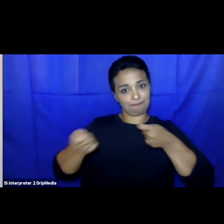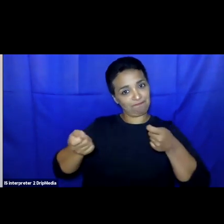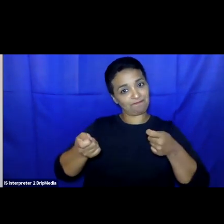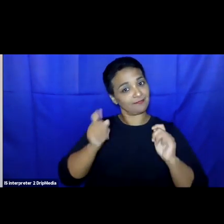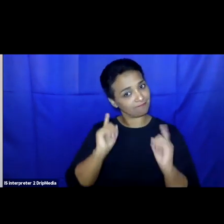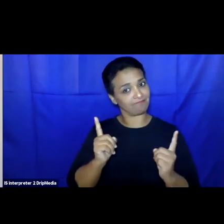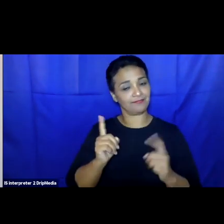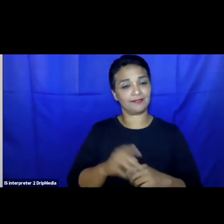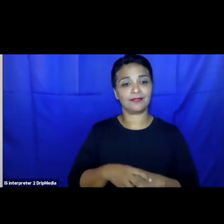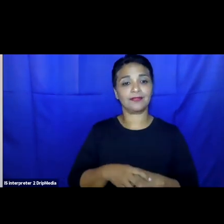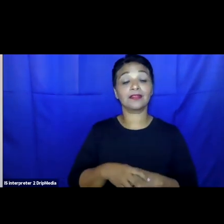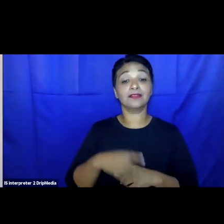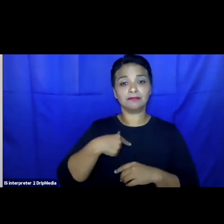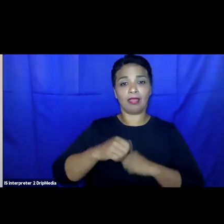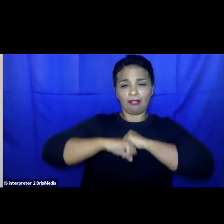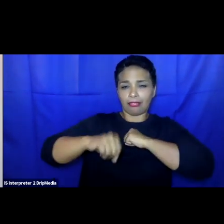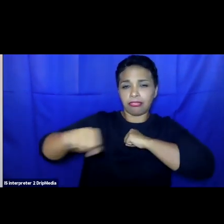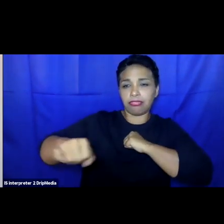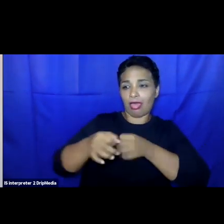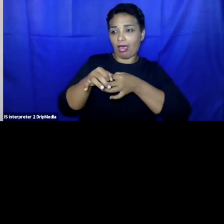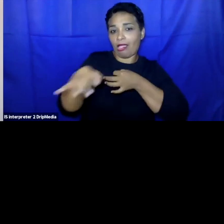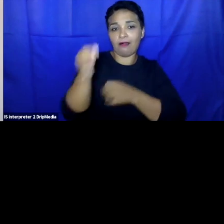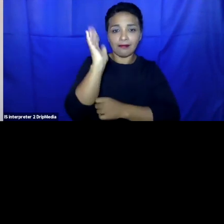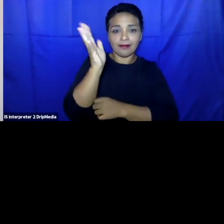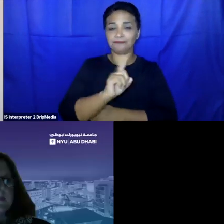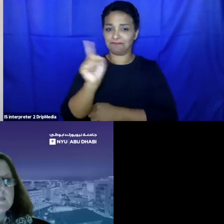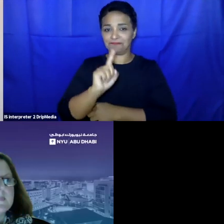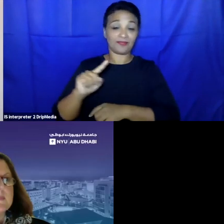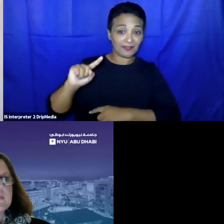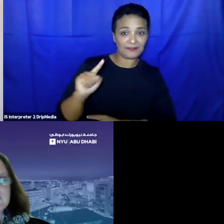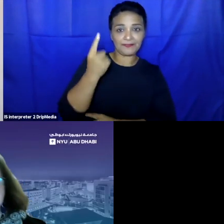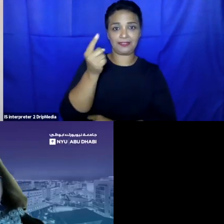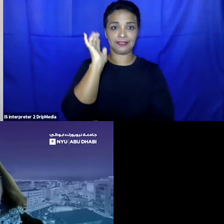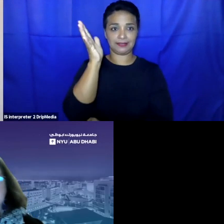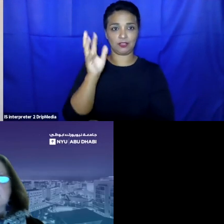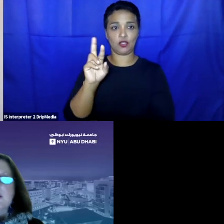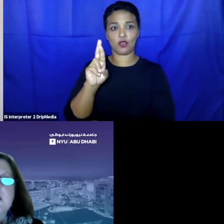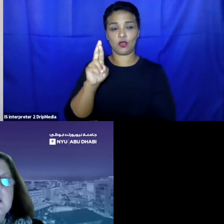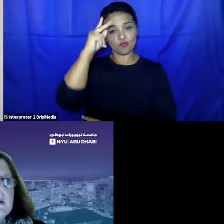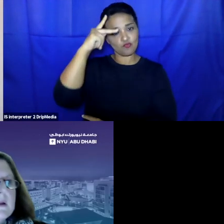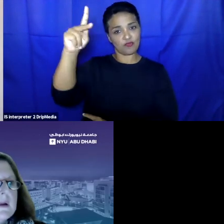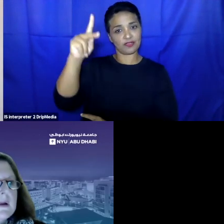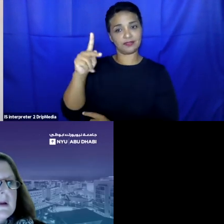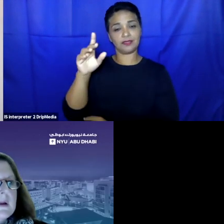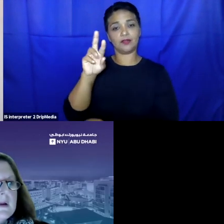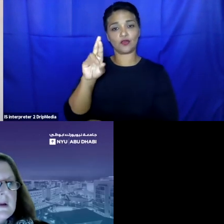further ado, I would like to turn now to our first speaker, Professor Rosemary Byrne from the New York University in Abu Dhabi.